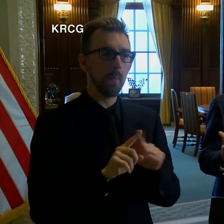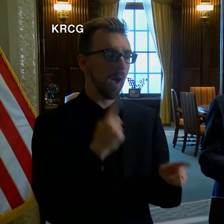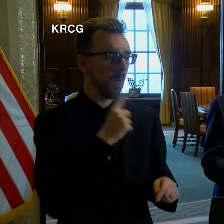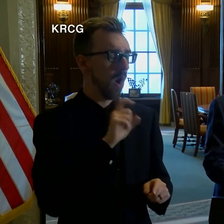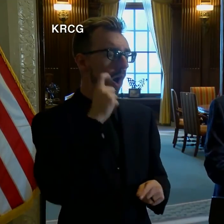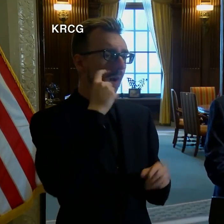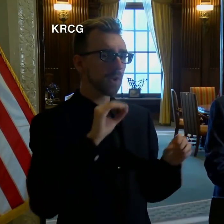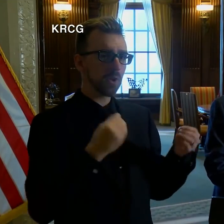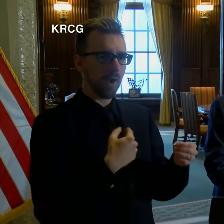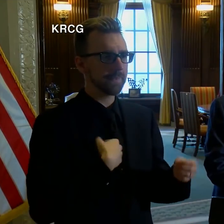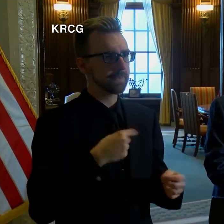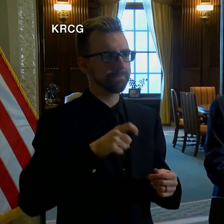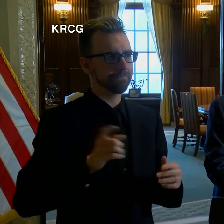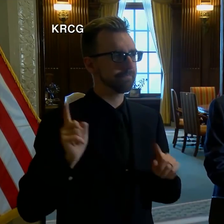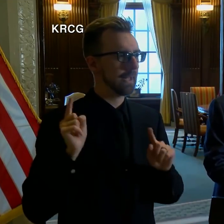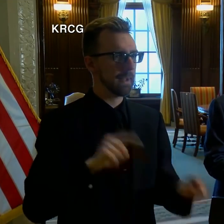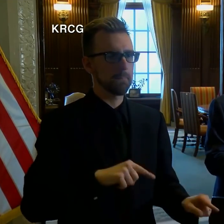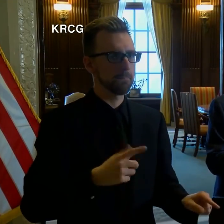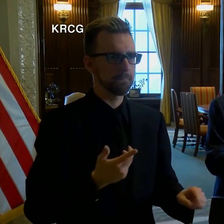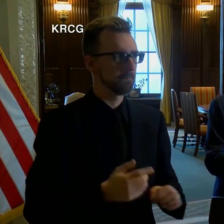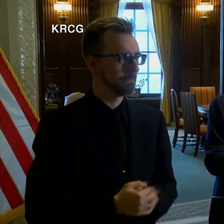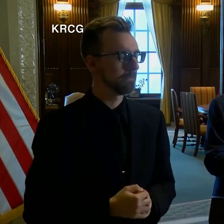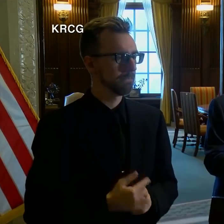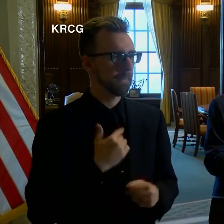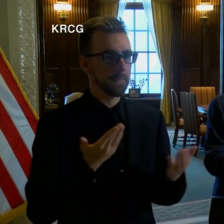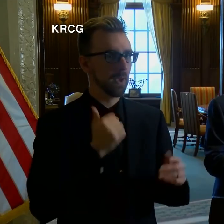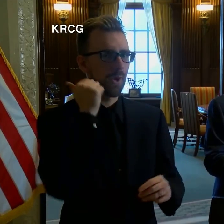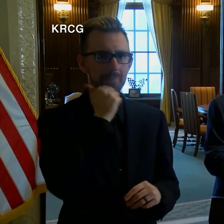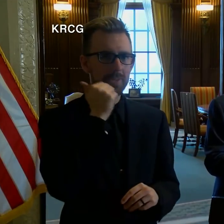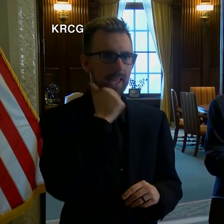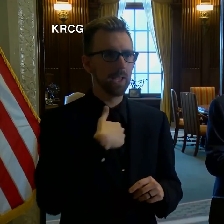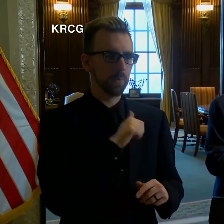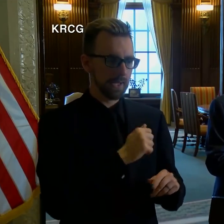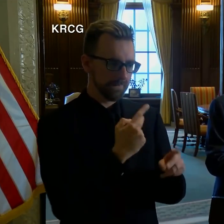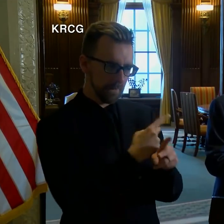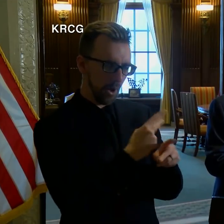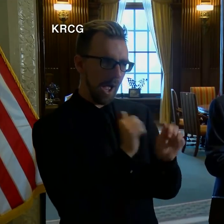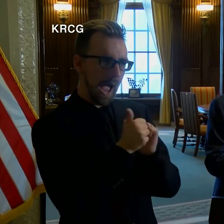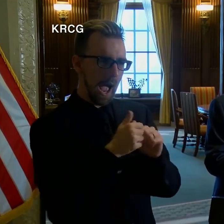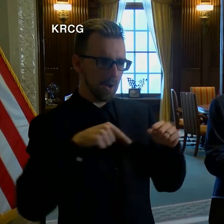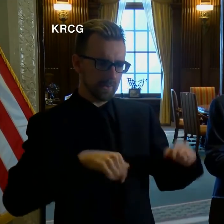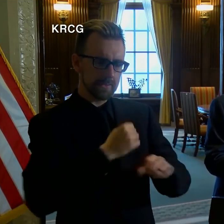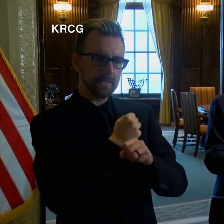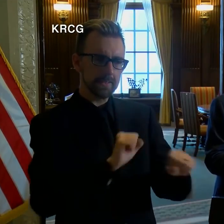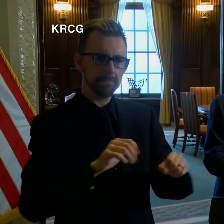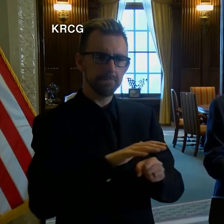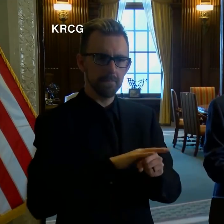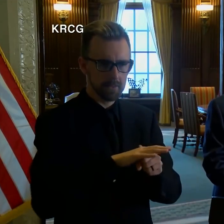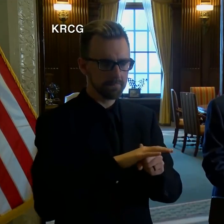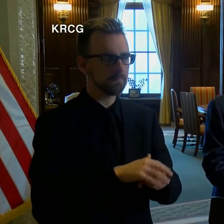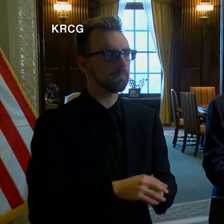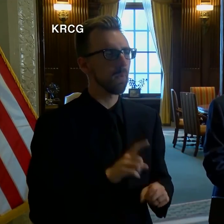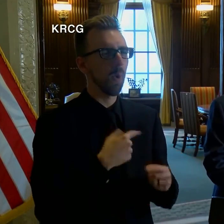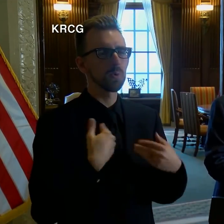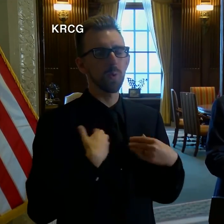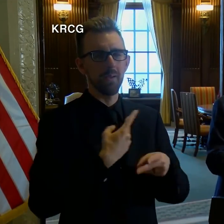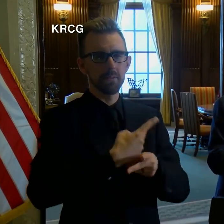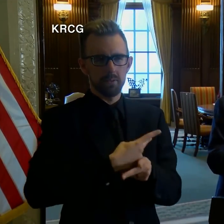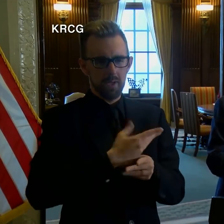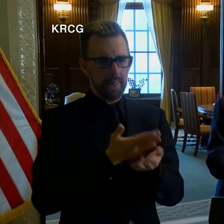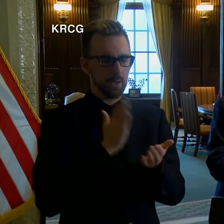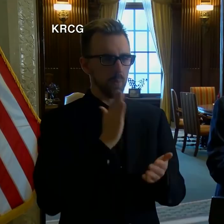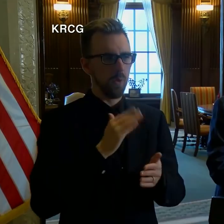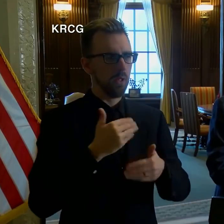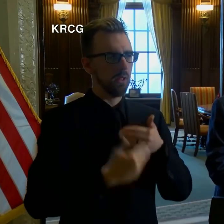the governor's office, I got to be here. You know, I'm gonna have to be in here every day. So we've got to figure out how we can make it safe. there's precautions we'll start taking